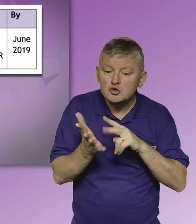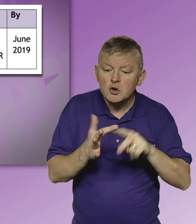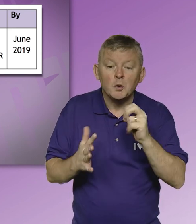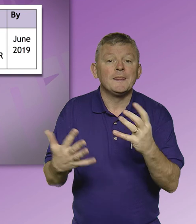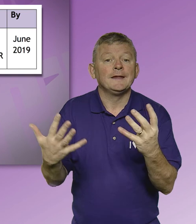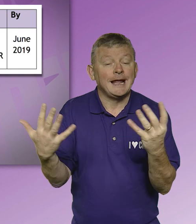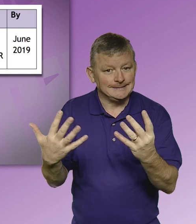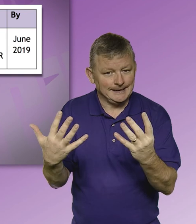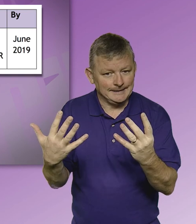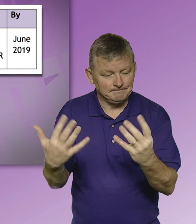June 2019